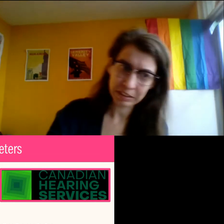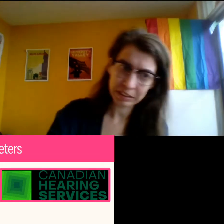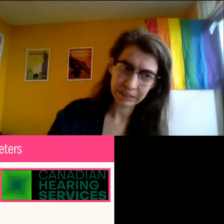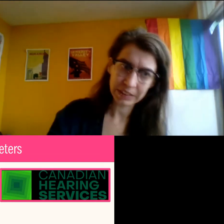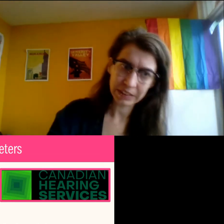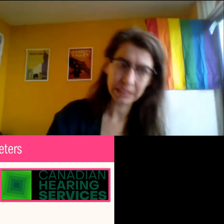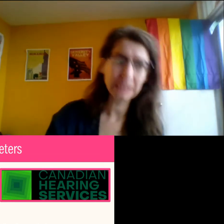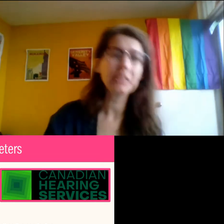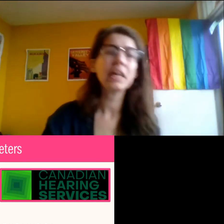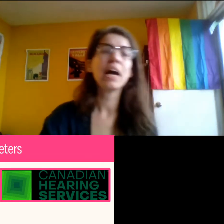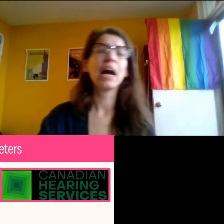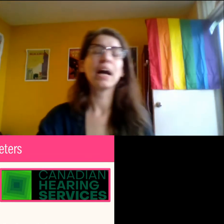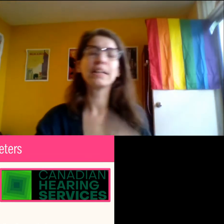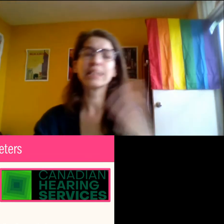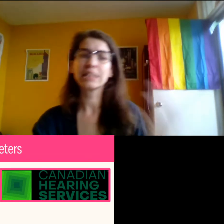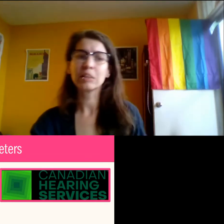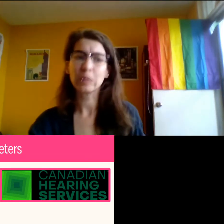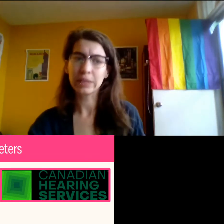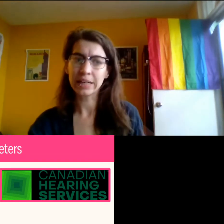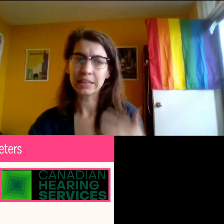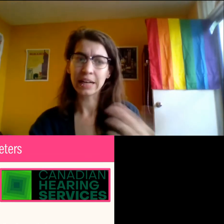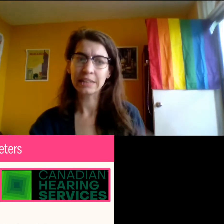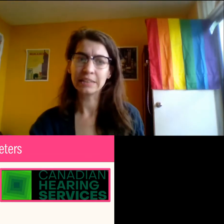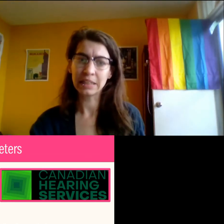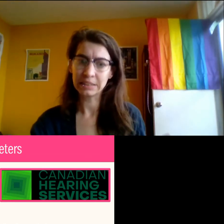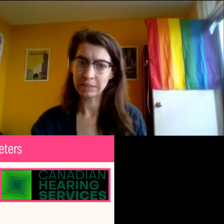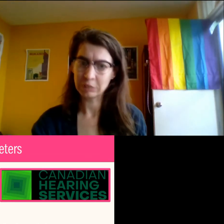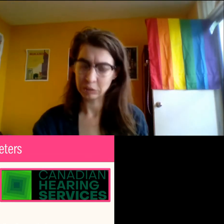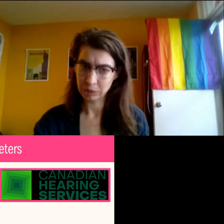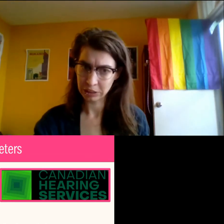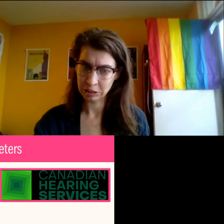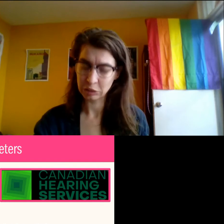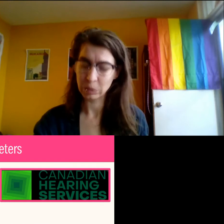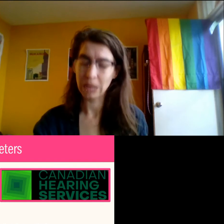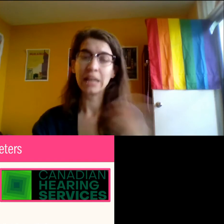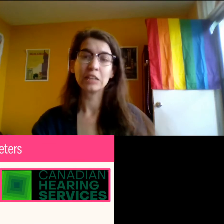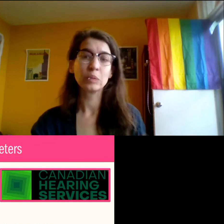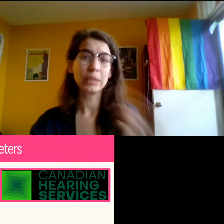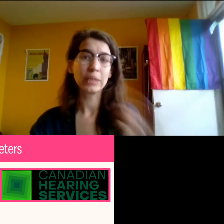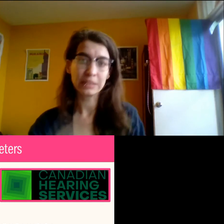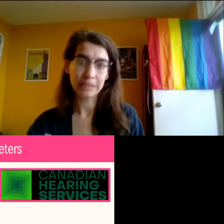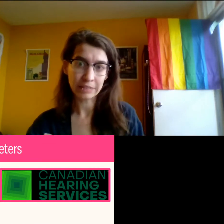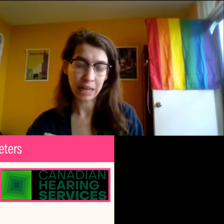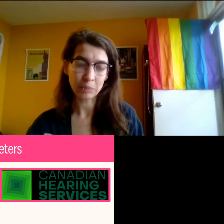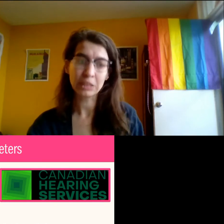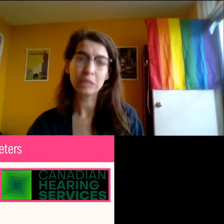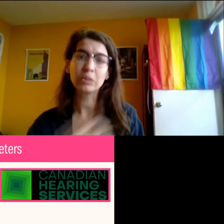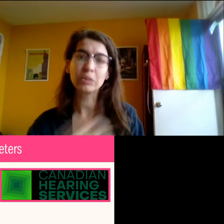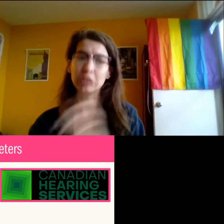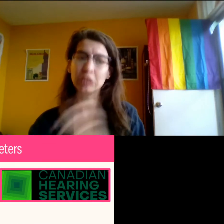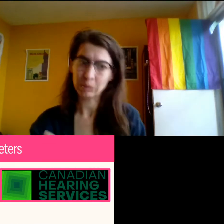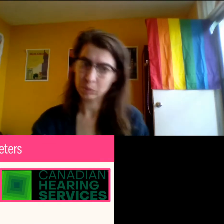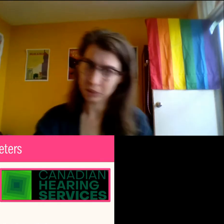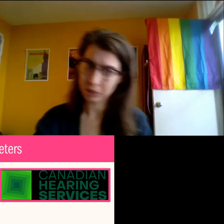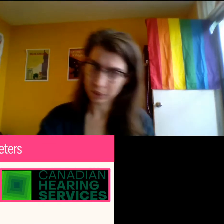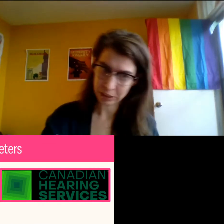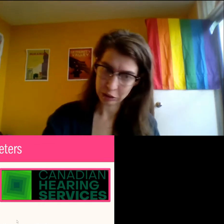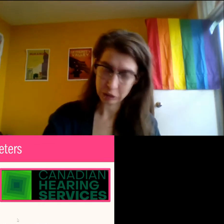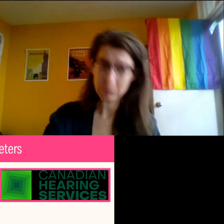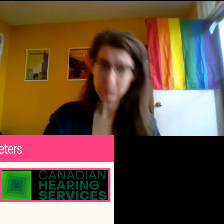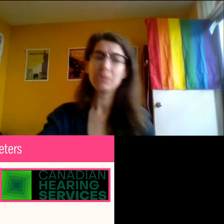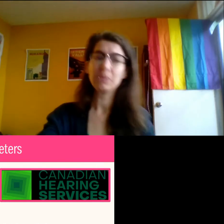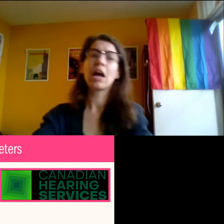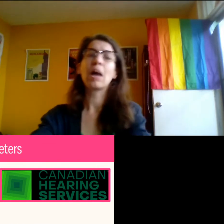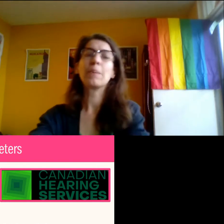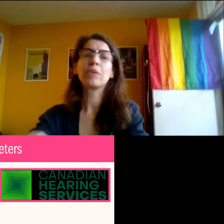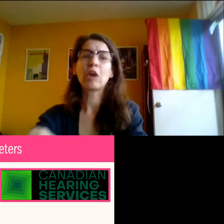Hearing Services. Uh, they can coordinate ASL and deaf interpretation as well, as well as live captioning, which Jack will be